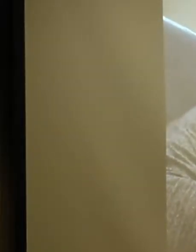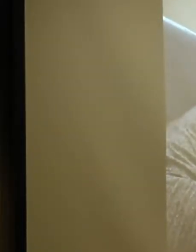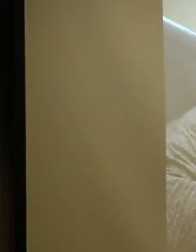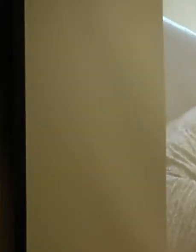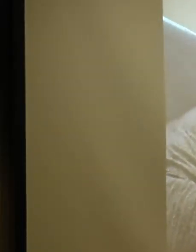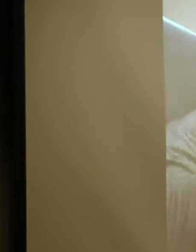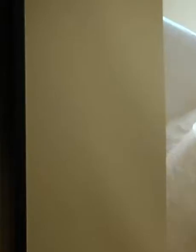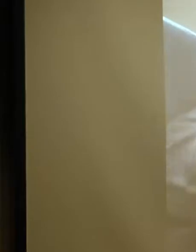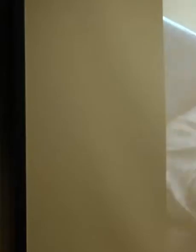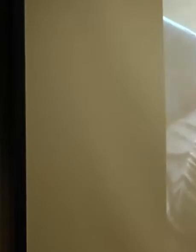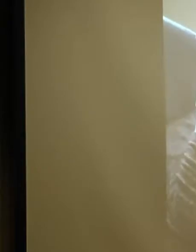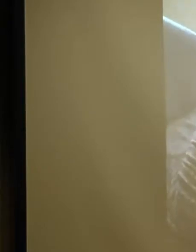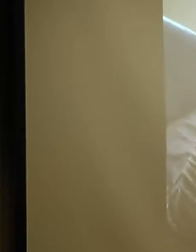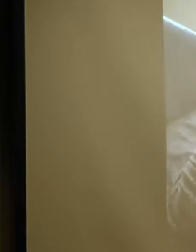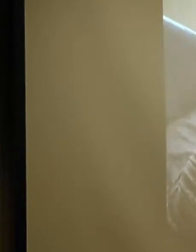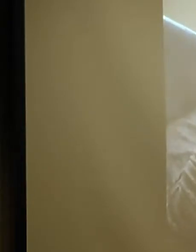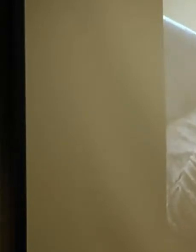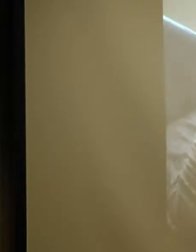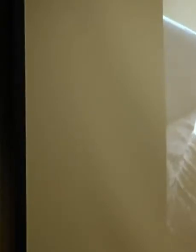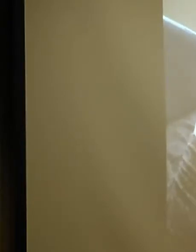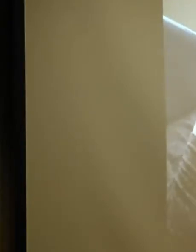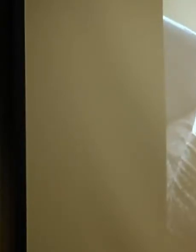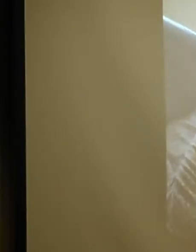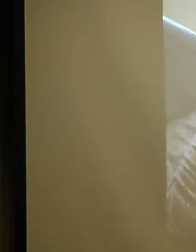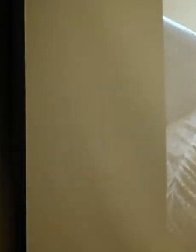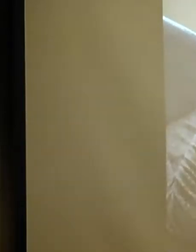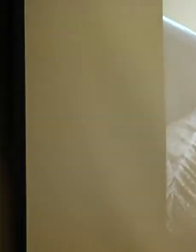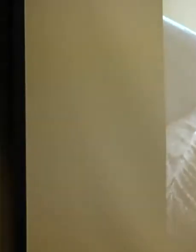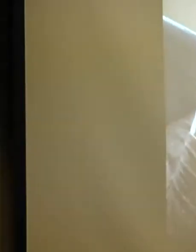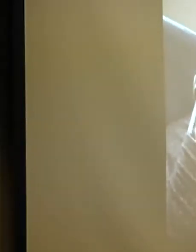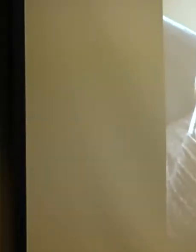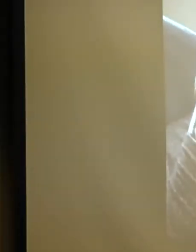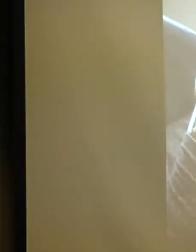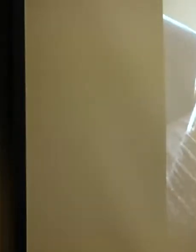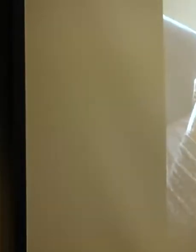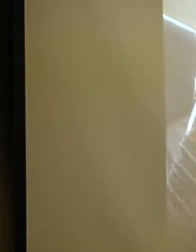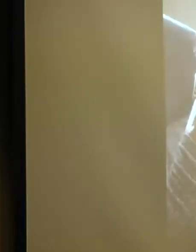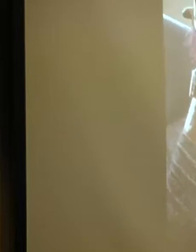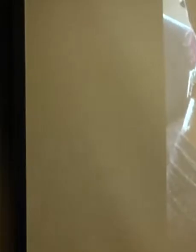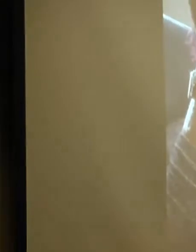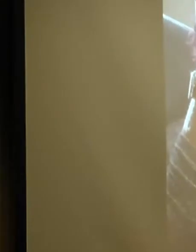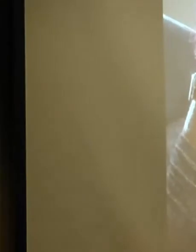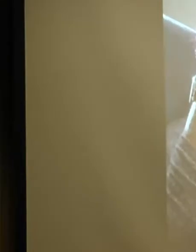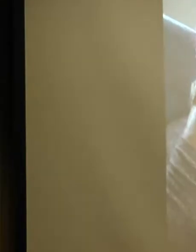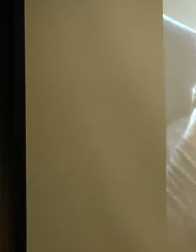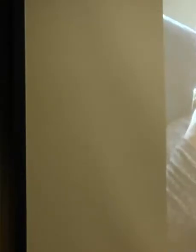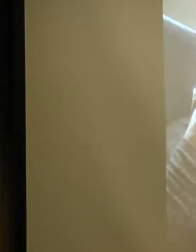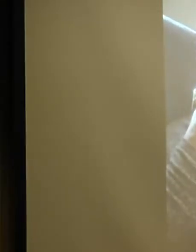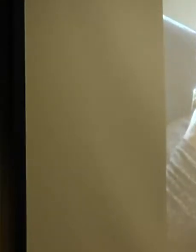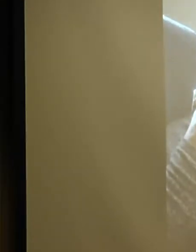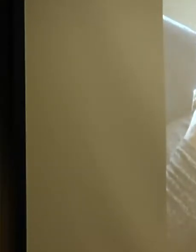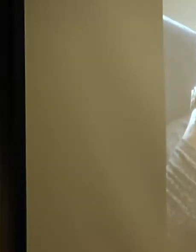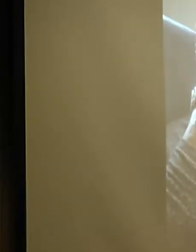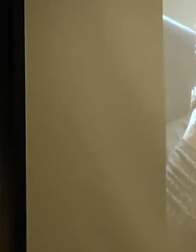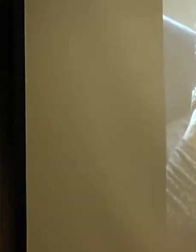into the co-op here and, like I said, put yourself out there. It's easy. The people